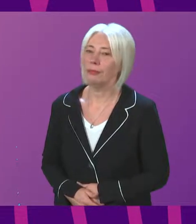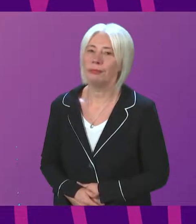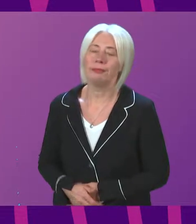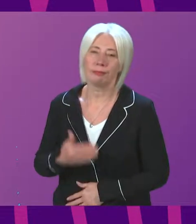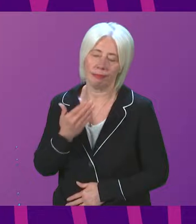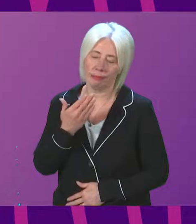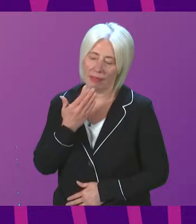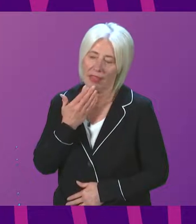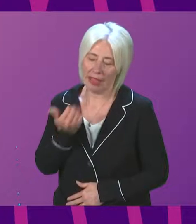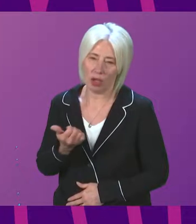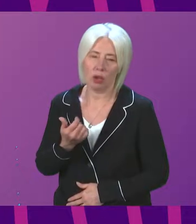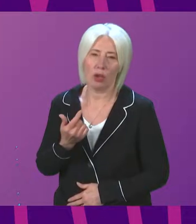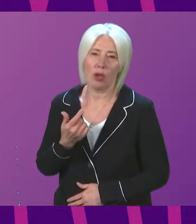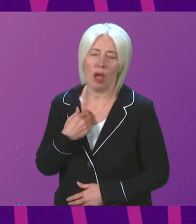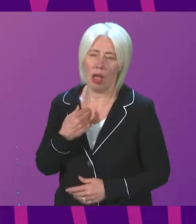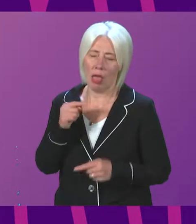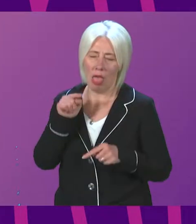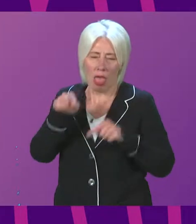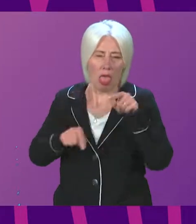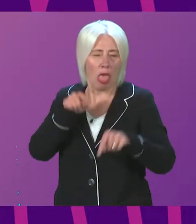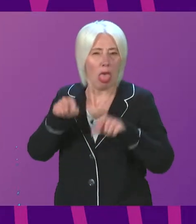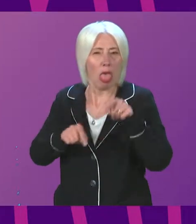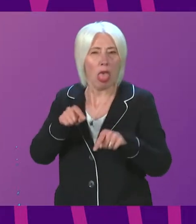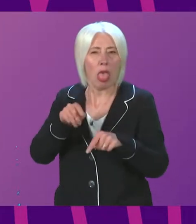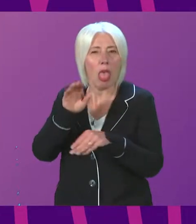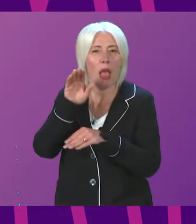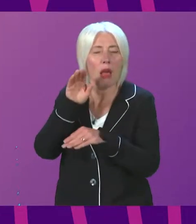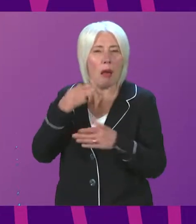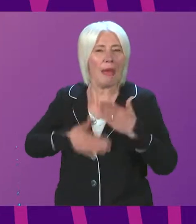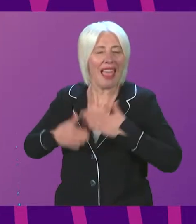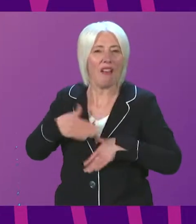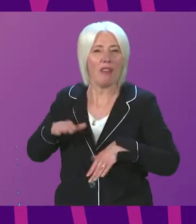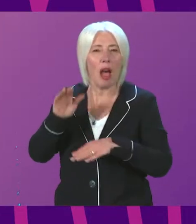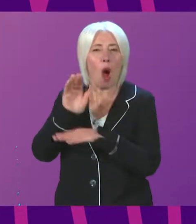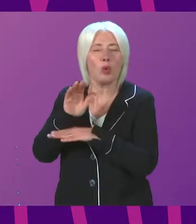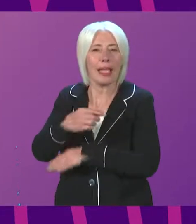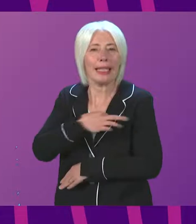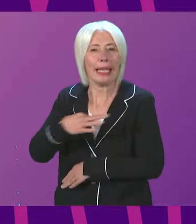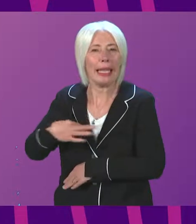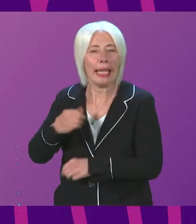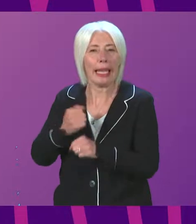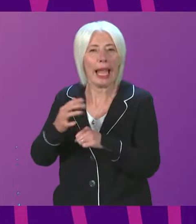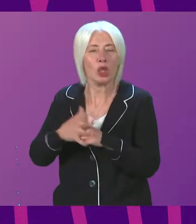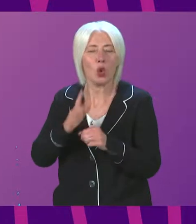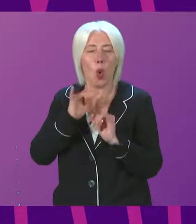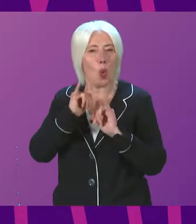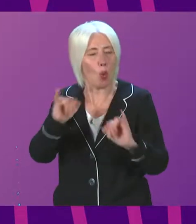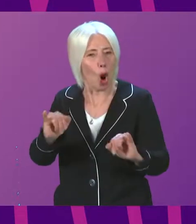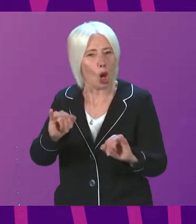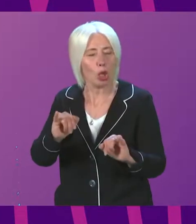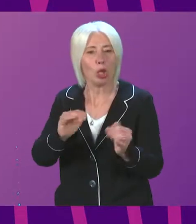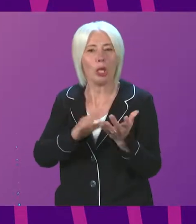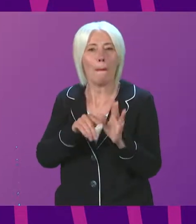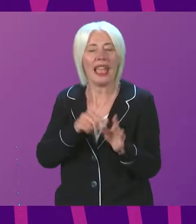President of the The intimidating behaviour witnessed outside the Sandiford Clinic in Glasgow appears to be escalating. On May